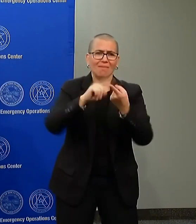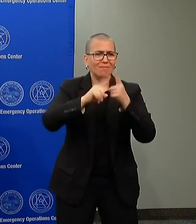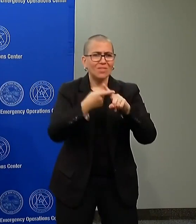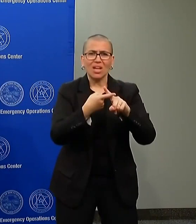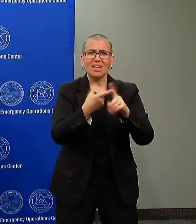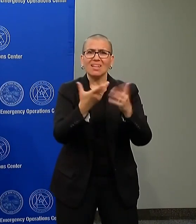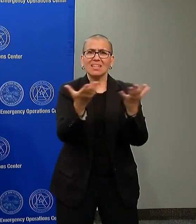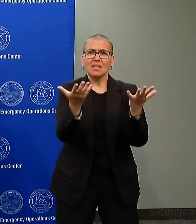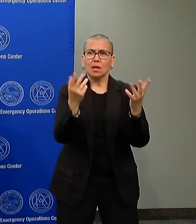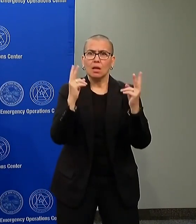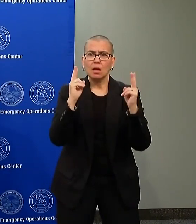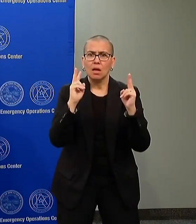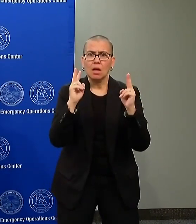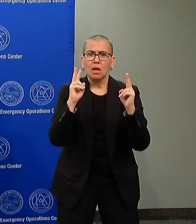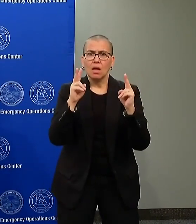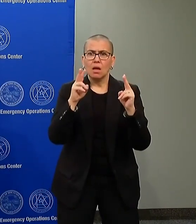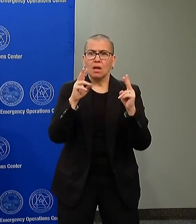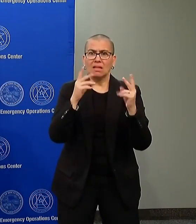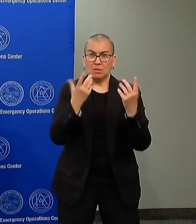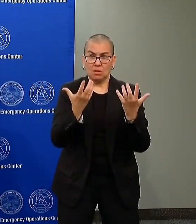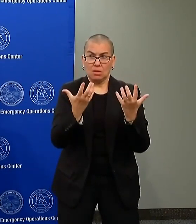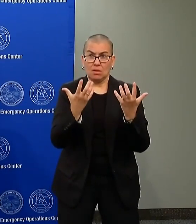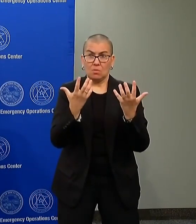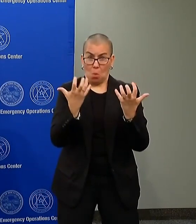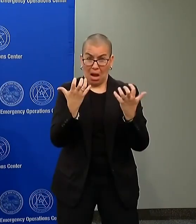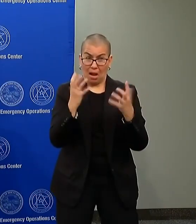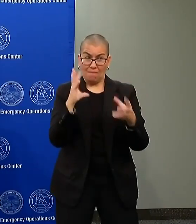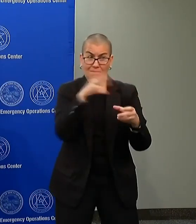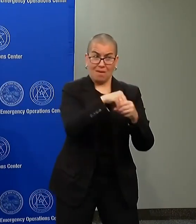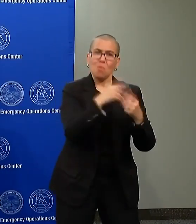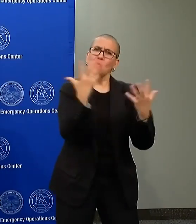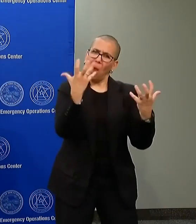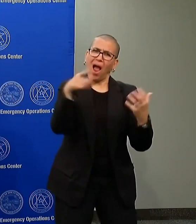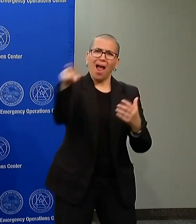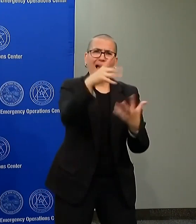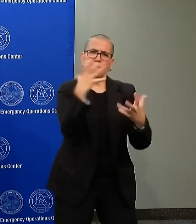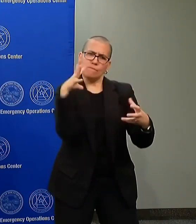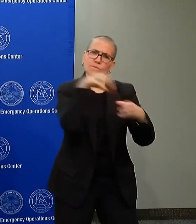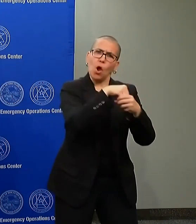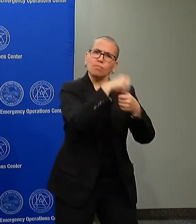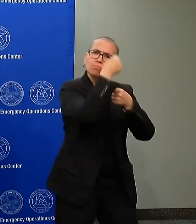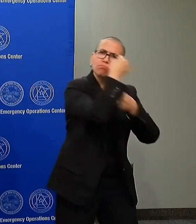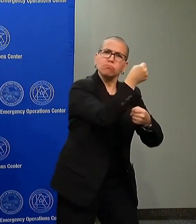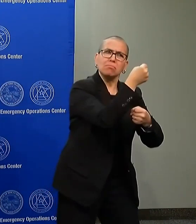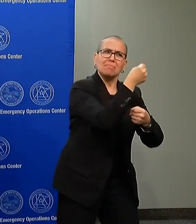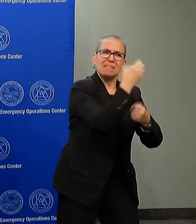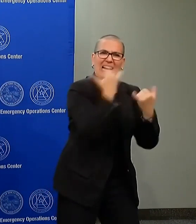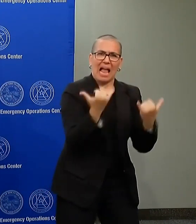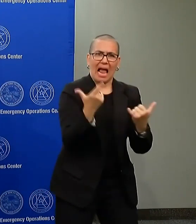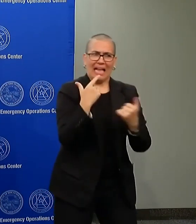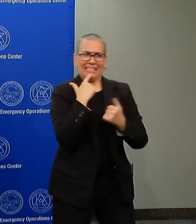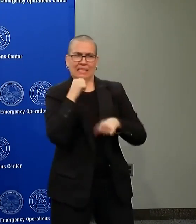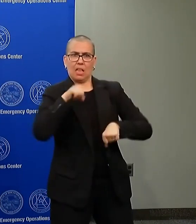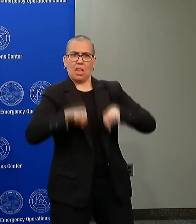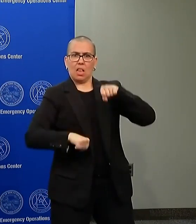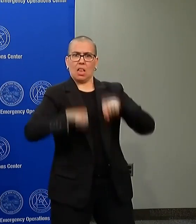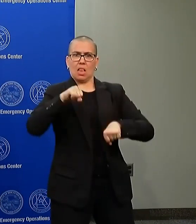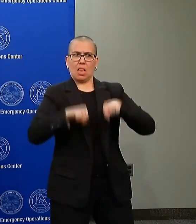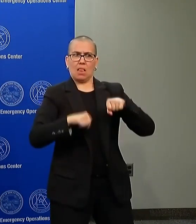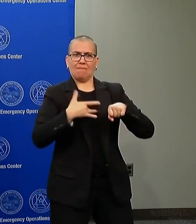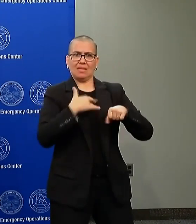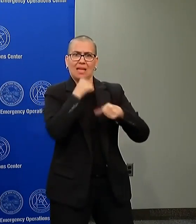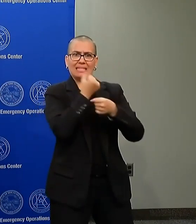protesting, this is no longer about protesting. This is no longer about verbal expression.